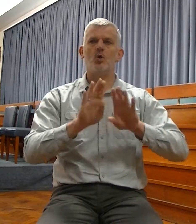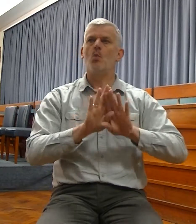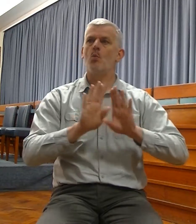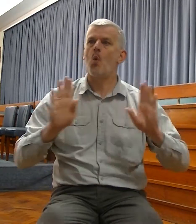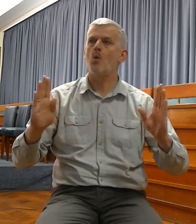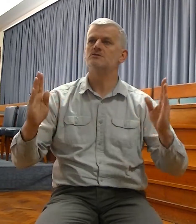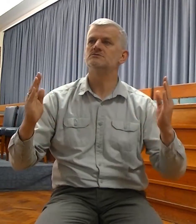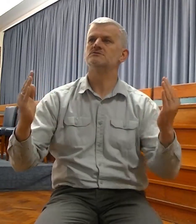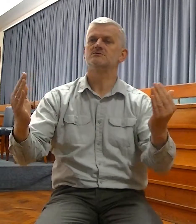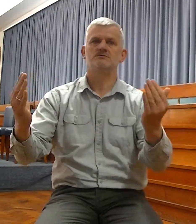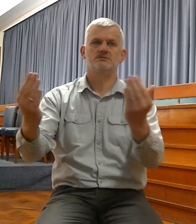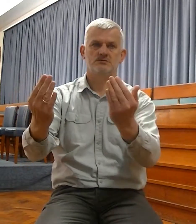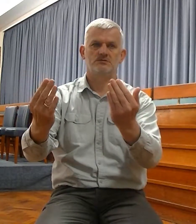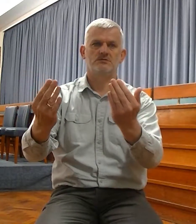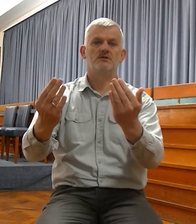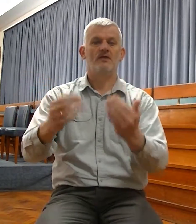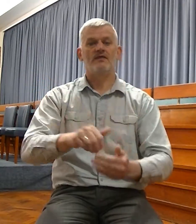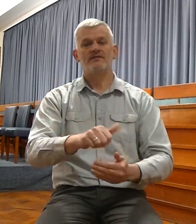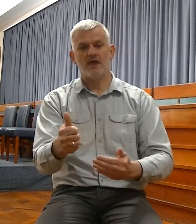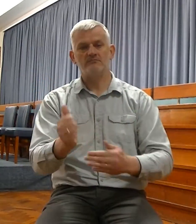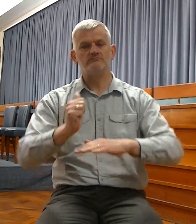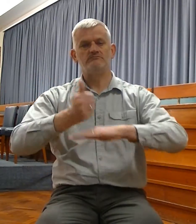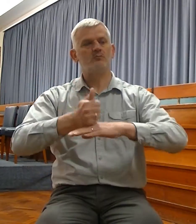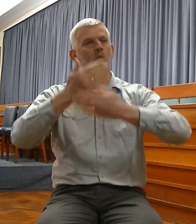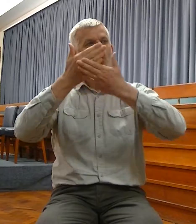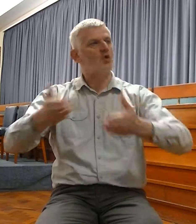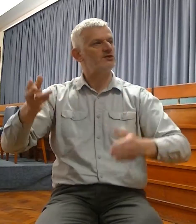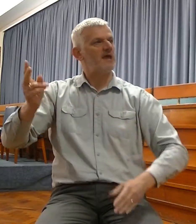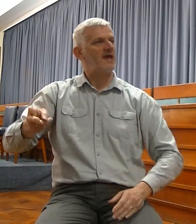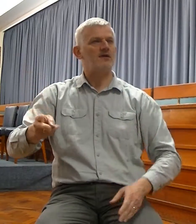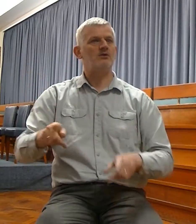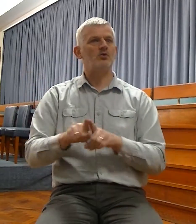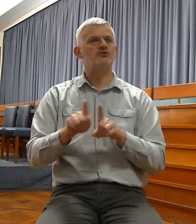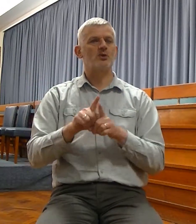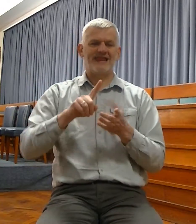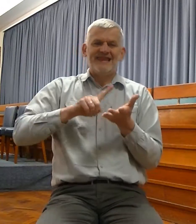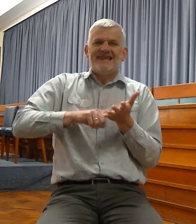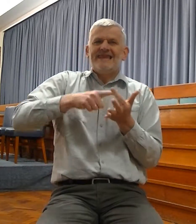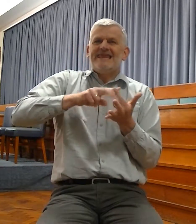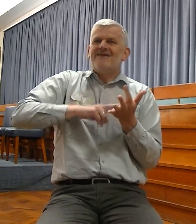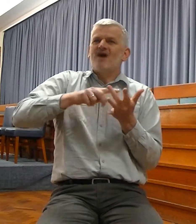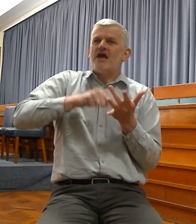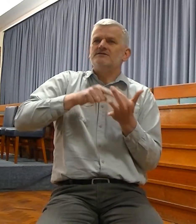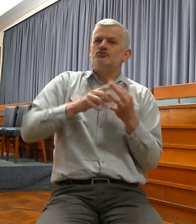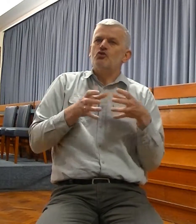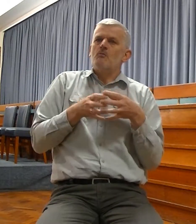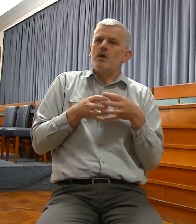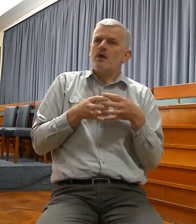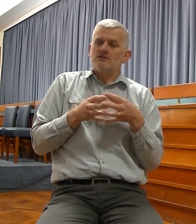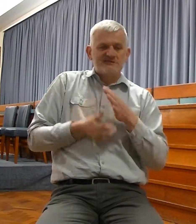we read of people, the Levites, who were capable and spiritual enough to teach the word of God. So there were some shepherds